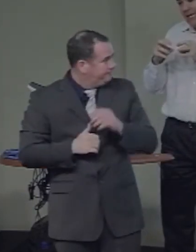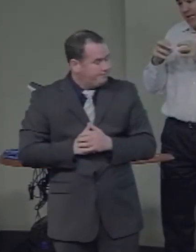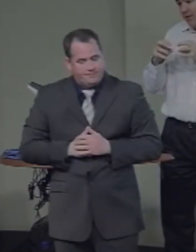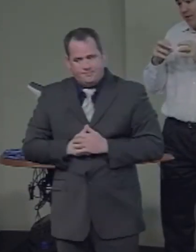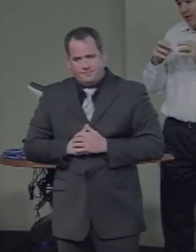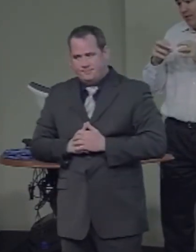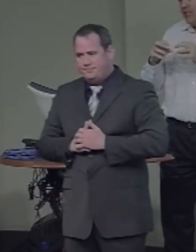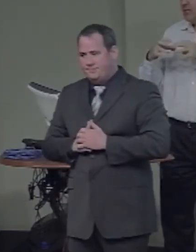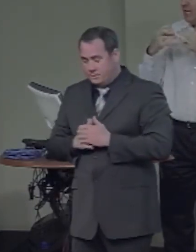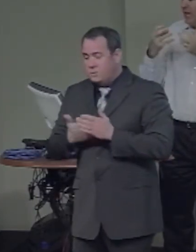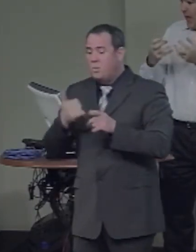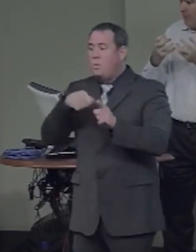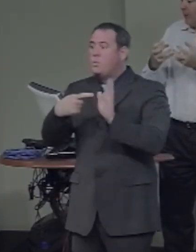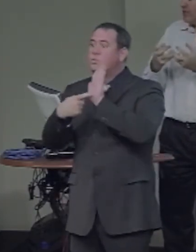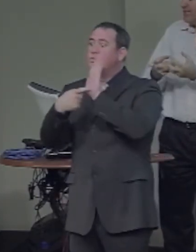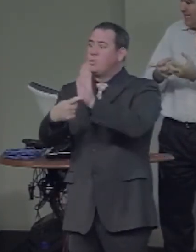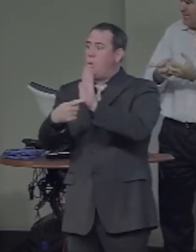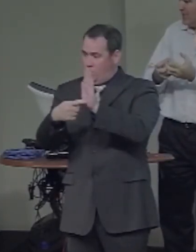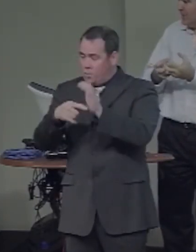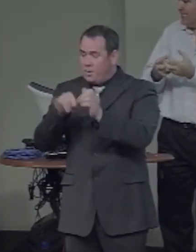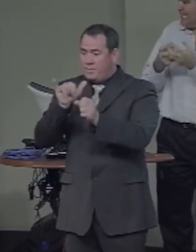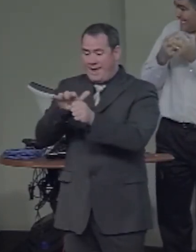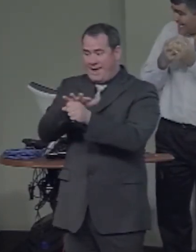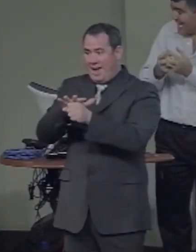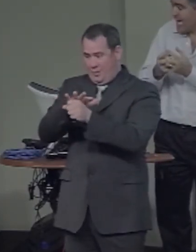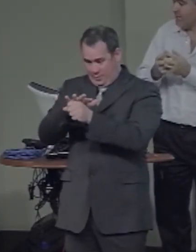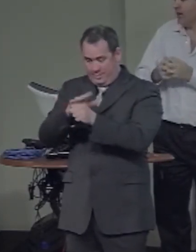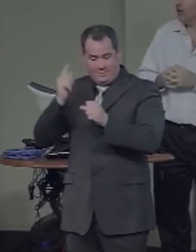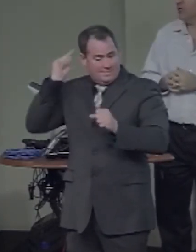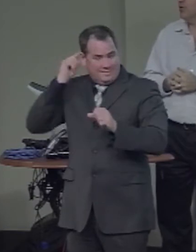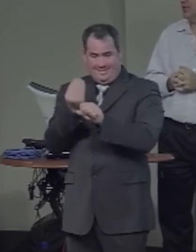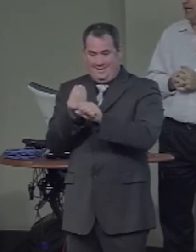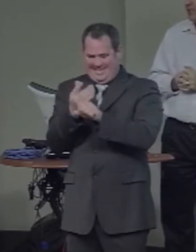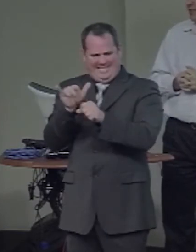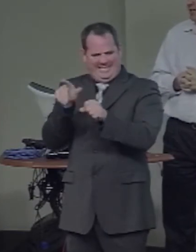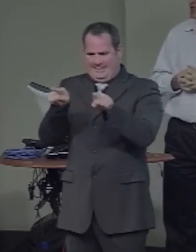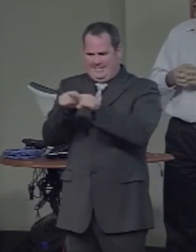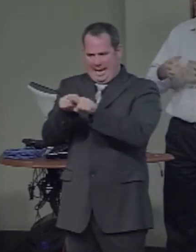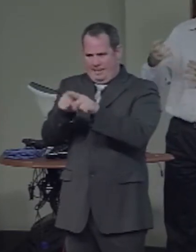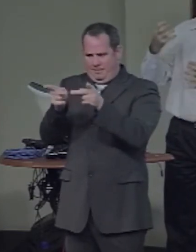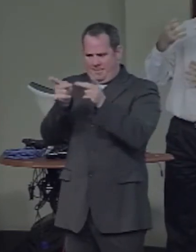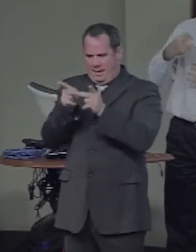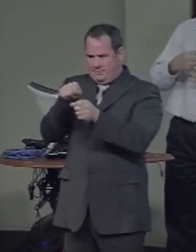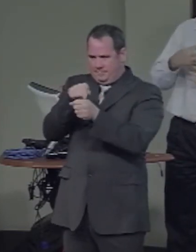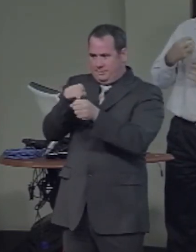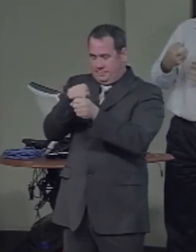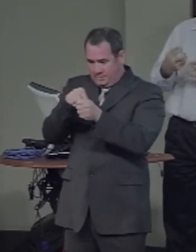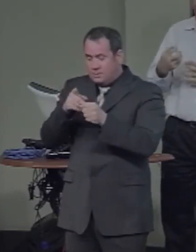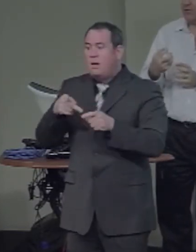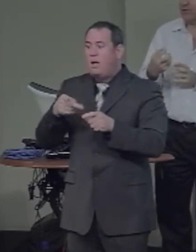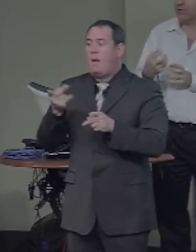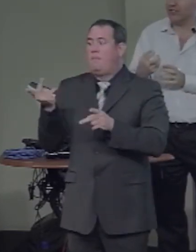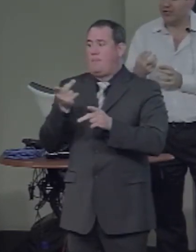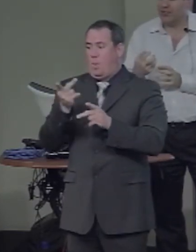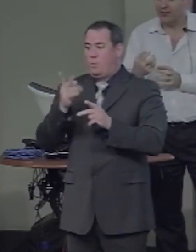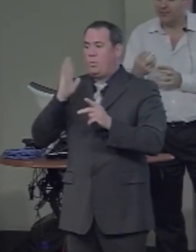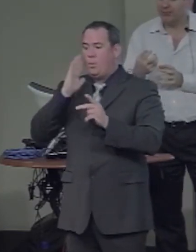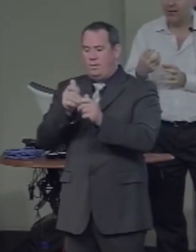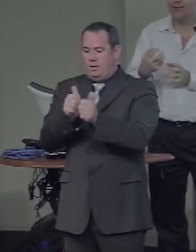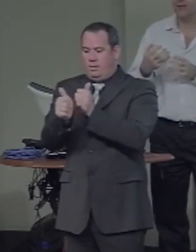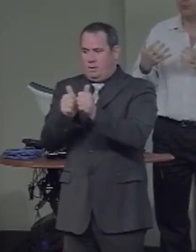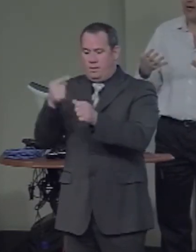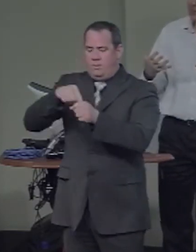competing to become represented in that part of cortex, so that they can be close to central information.